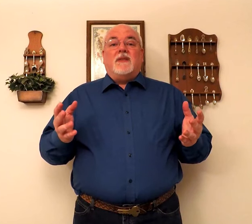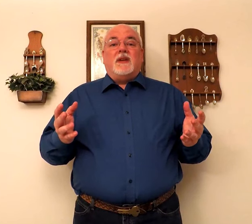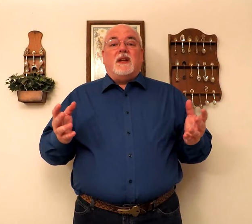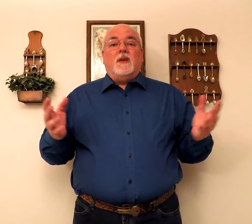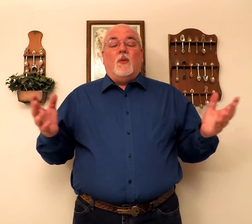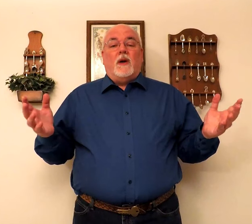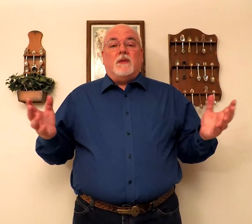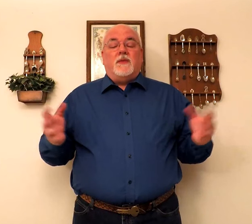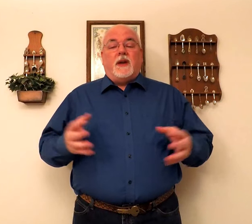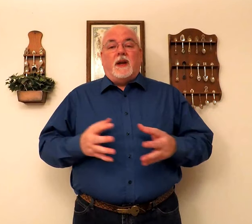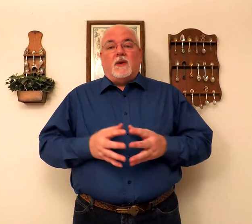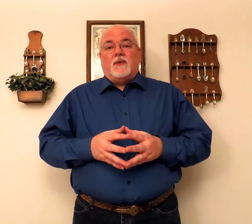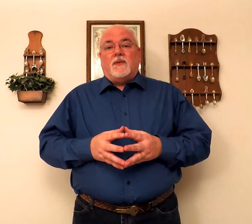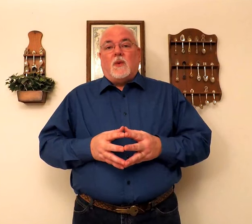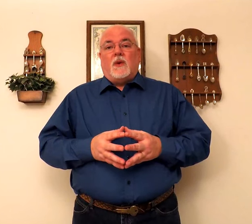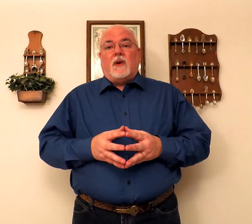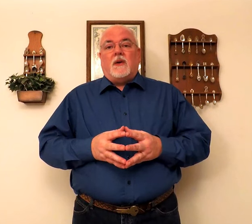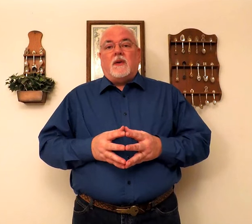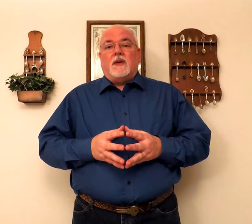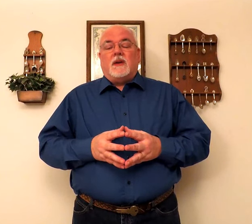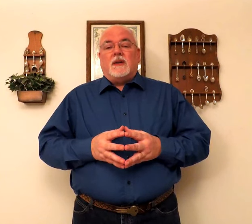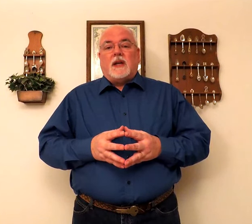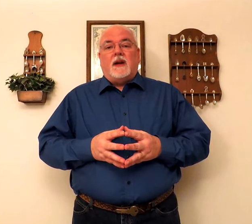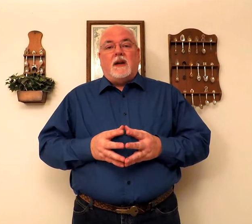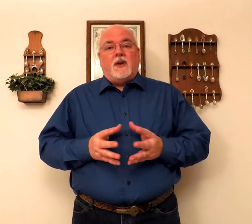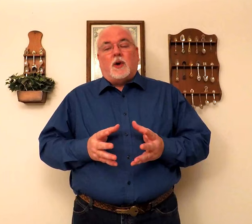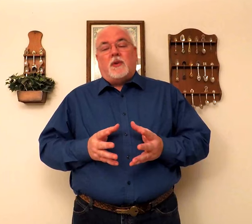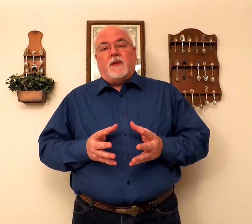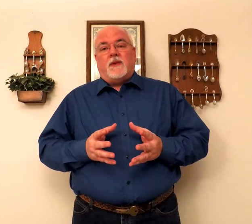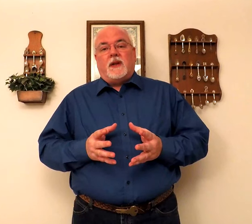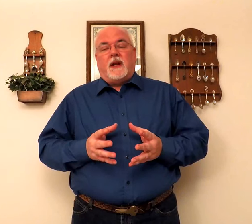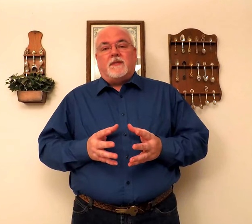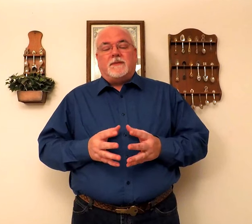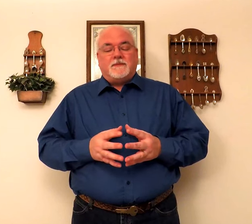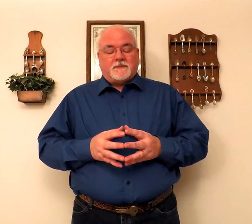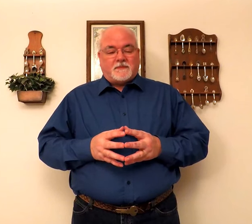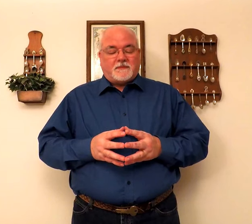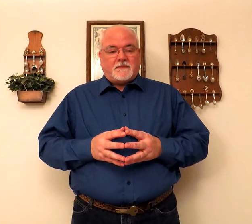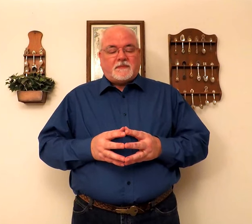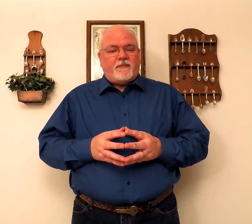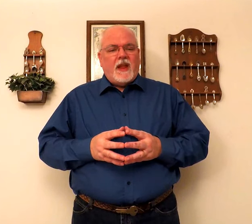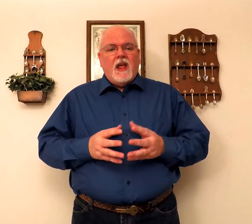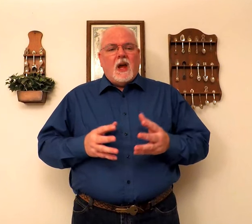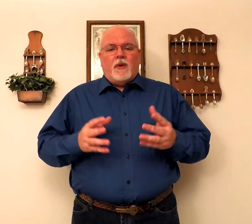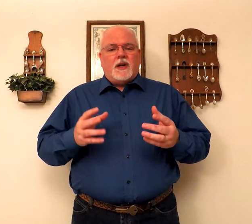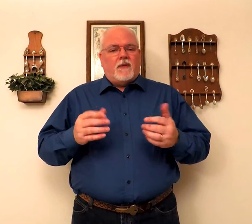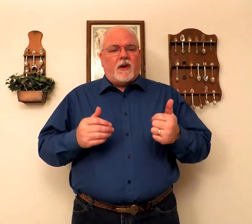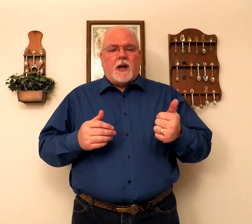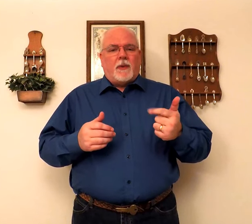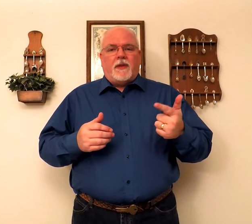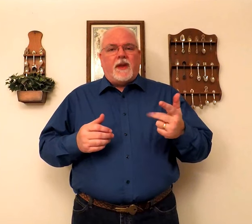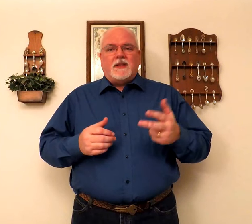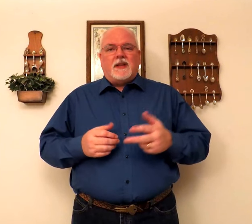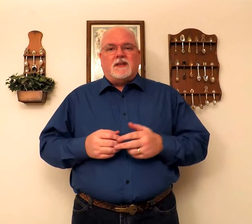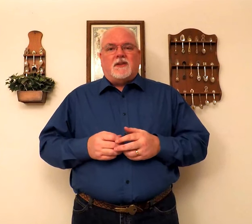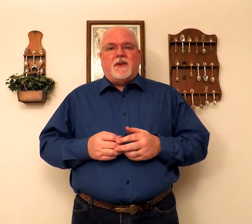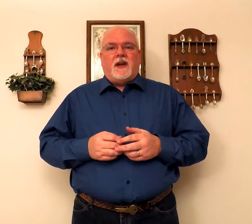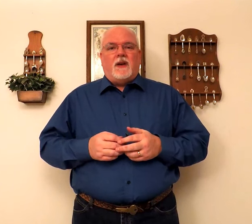2017 Welcome Video for Signing and Interpreting for the Deaf. I want to cover a couple of things in this little video.